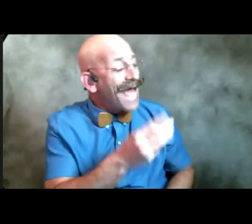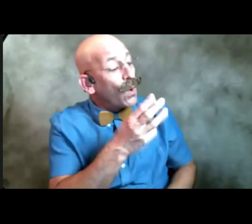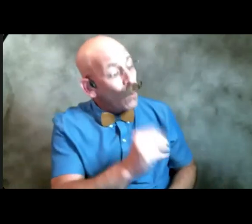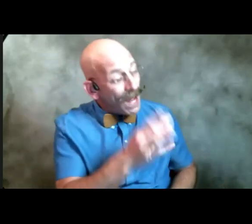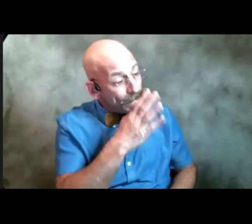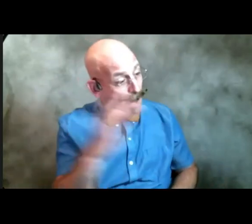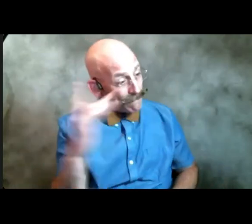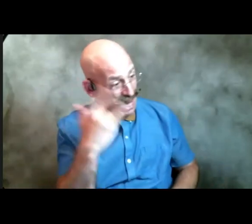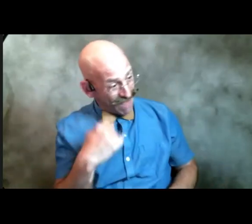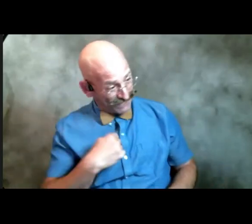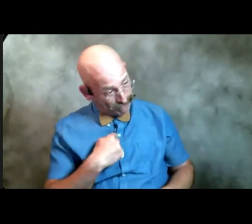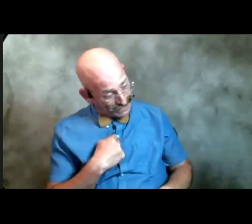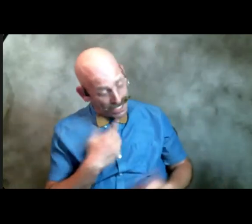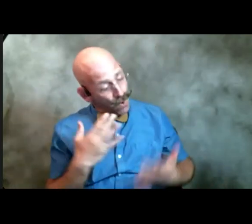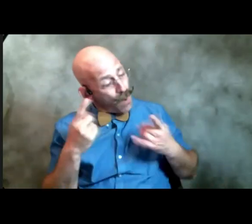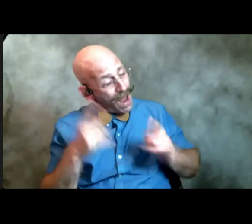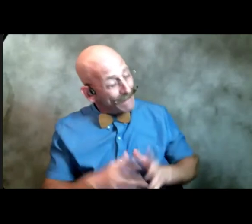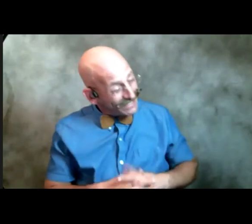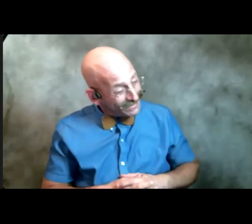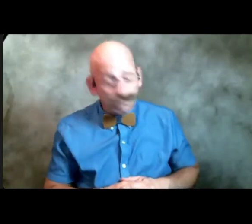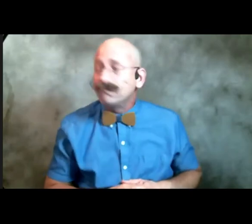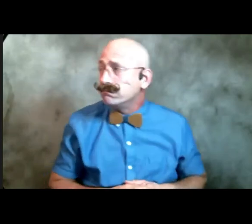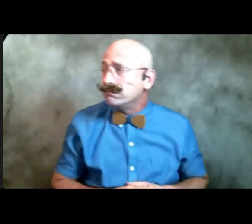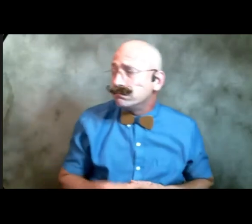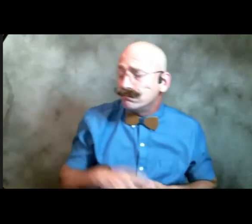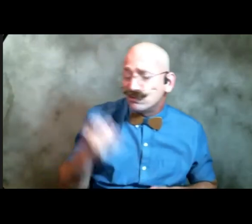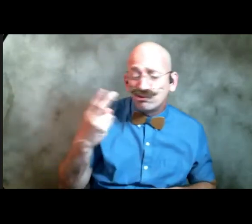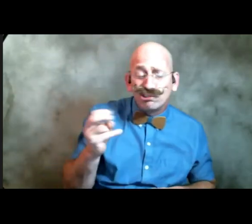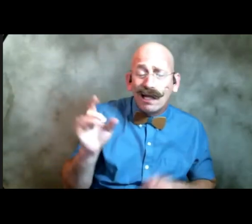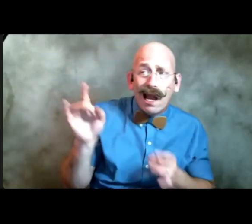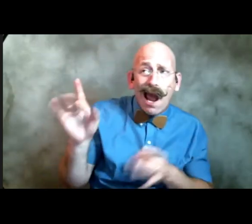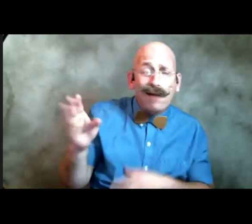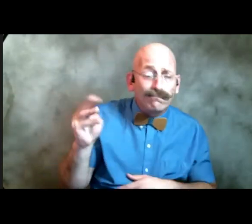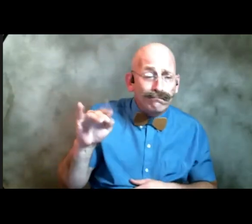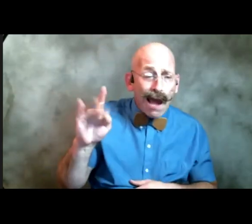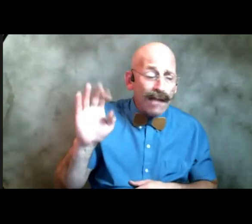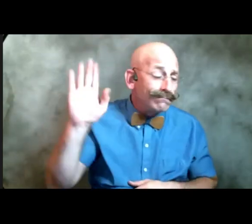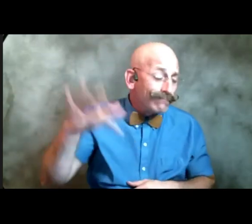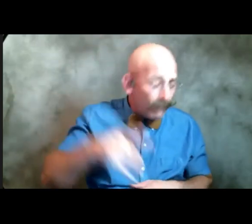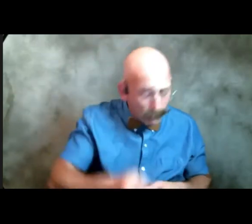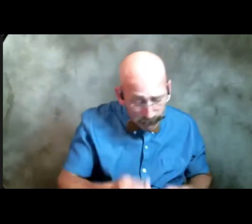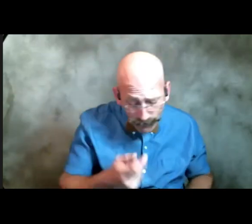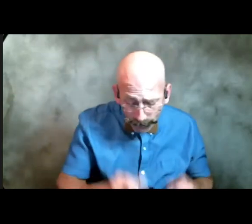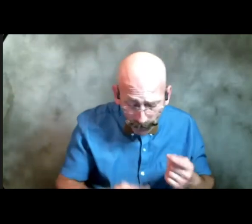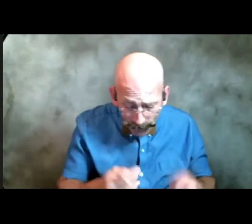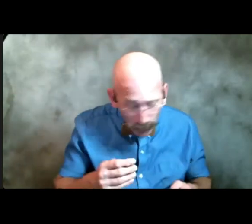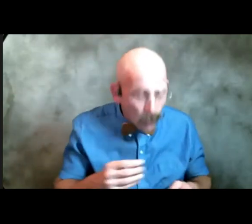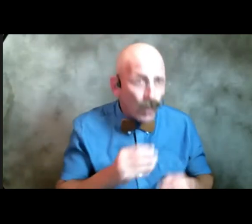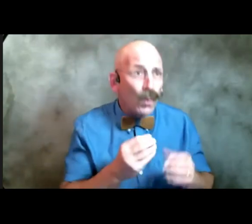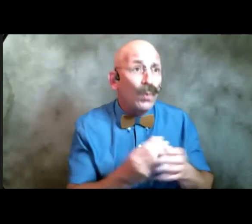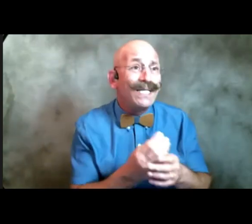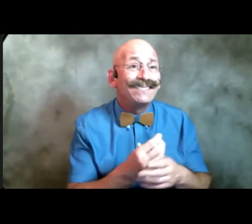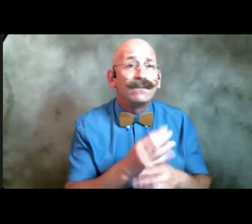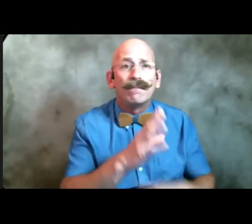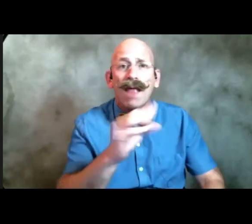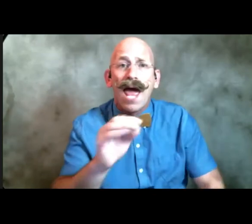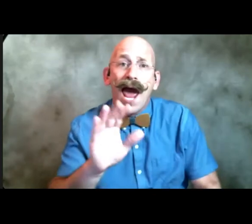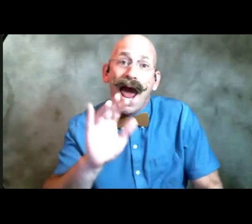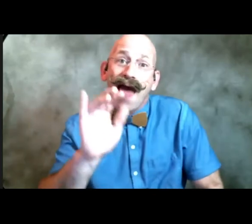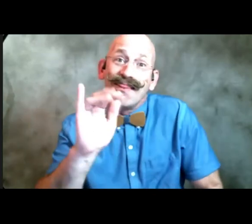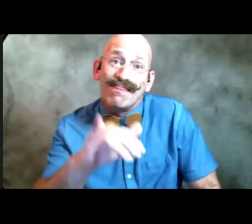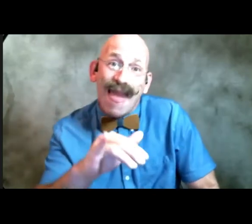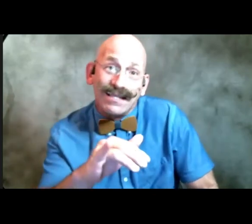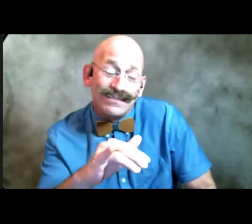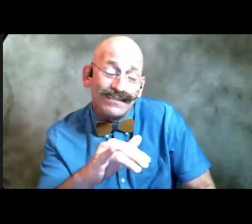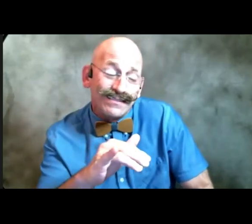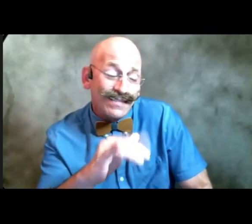me he asked she hates mike i said kicking at a weed and that clever girl